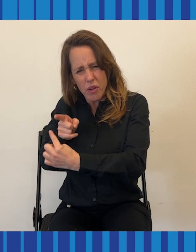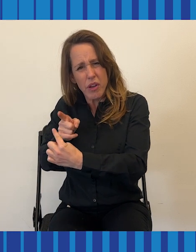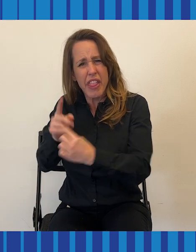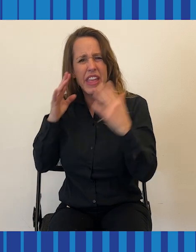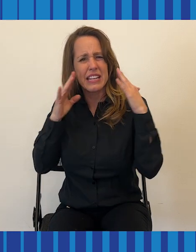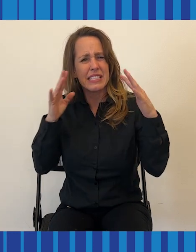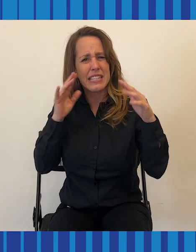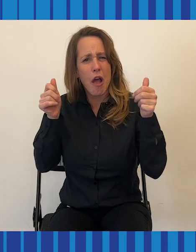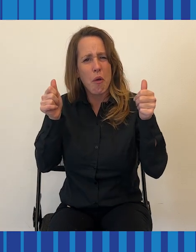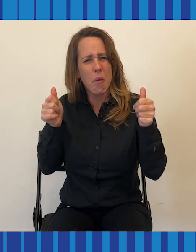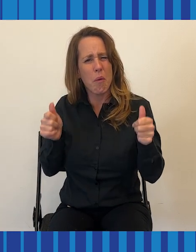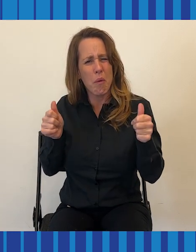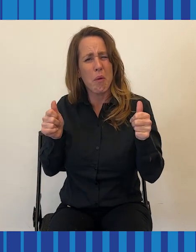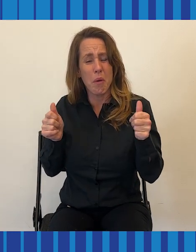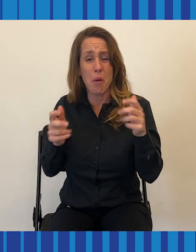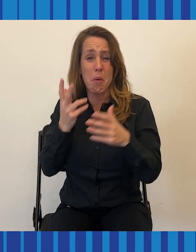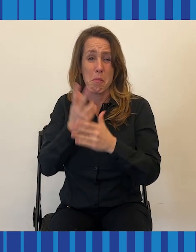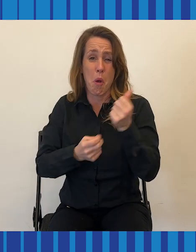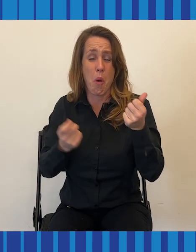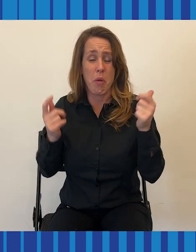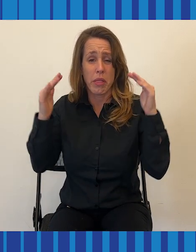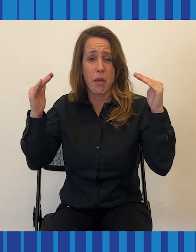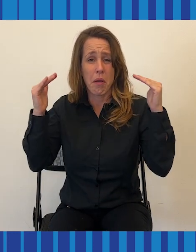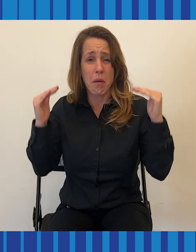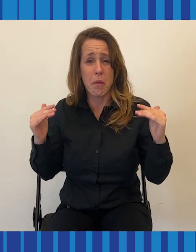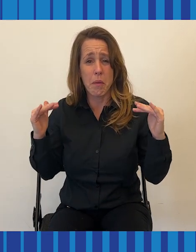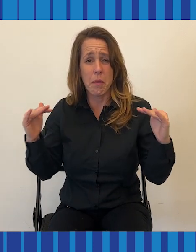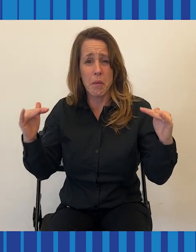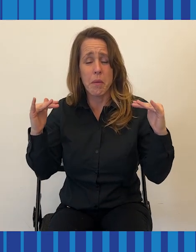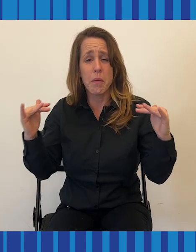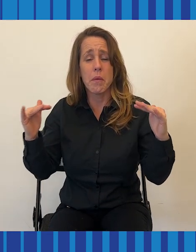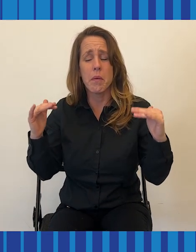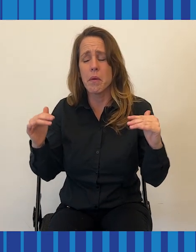The volume is decreased, for sure, in both ears.